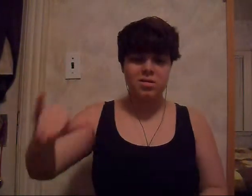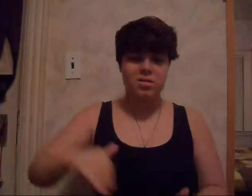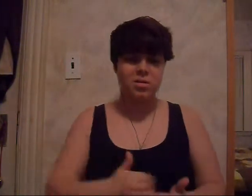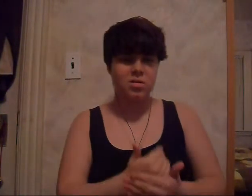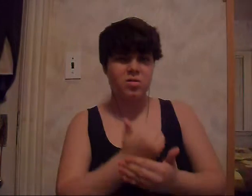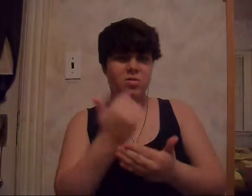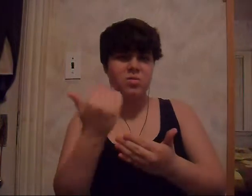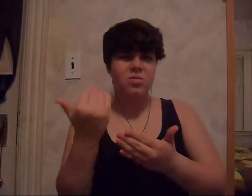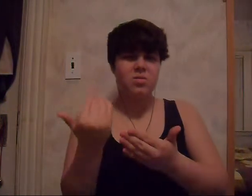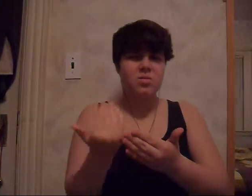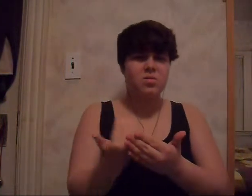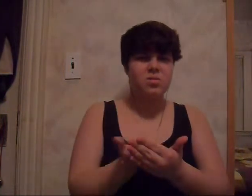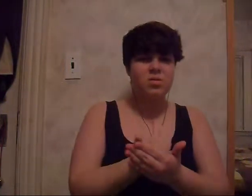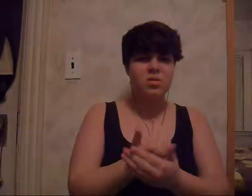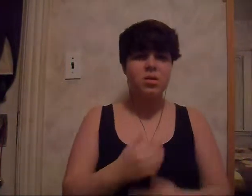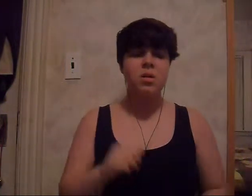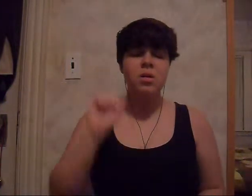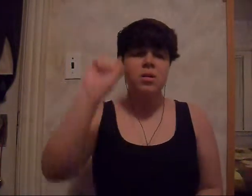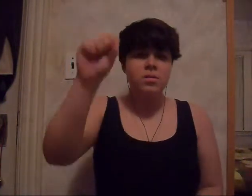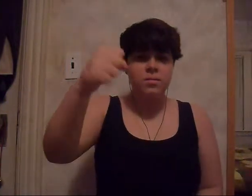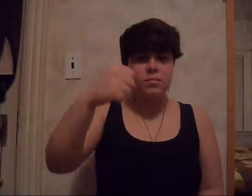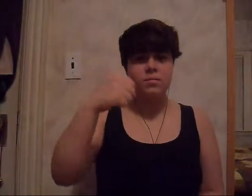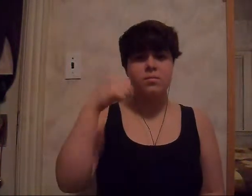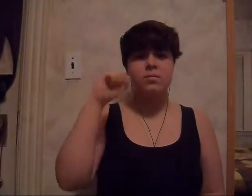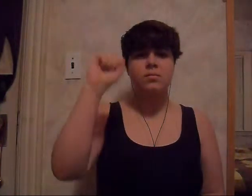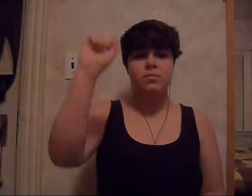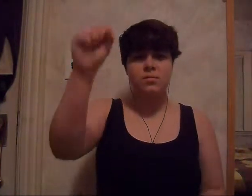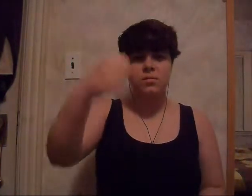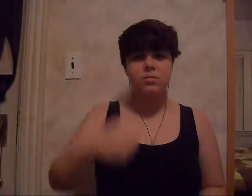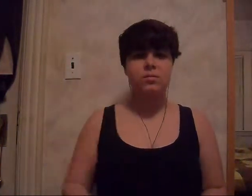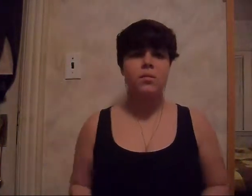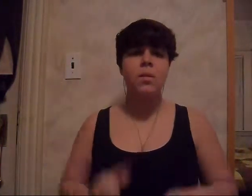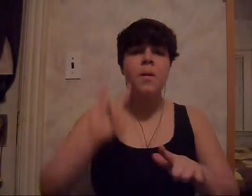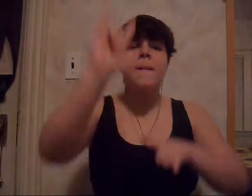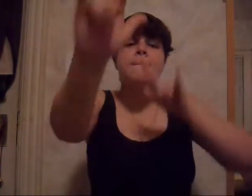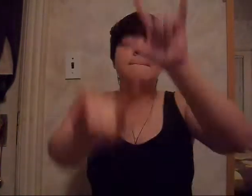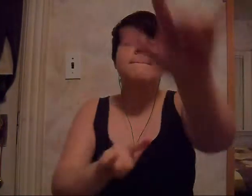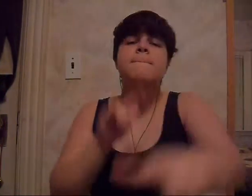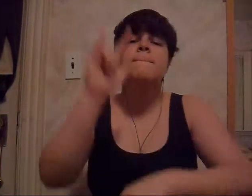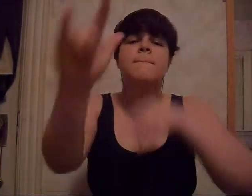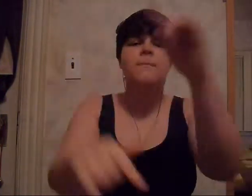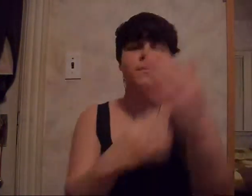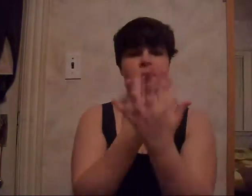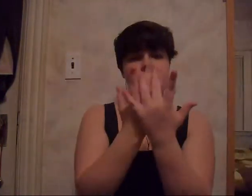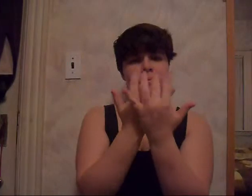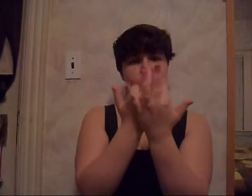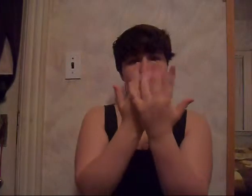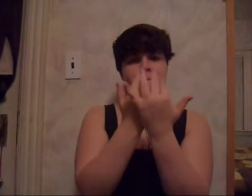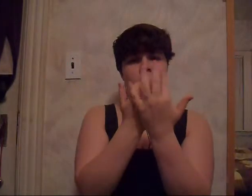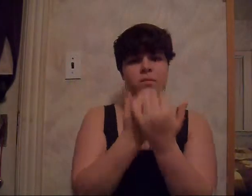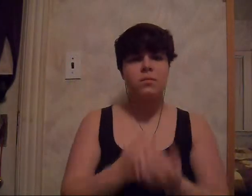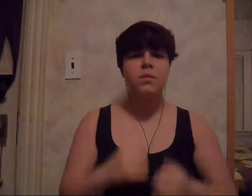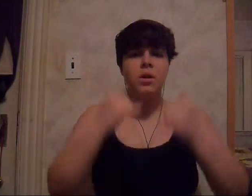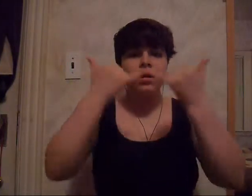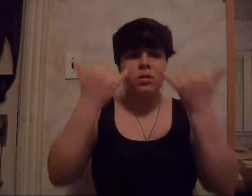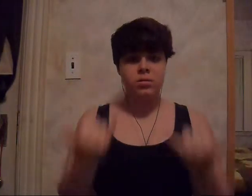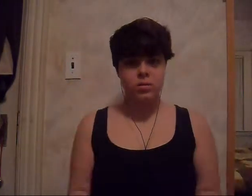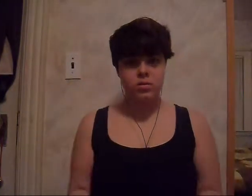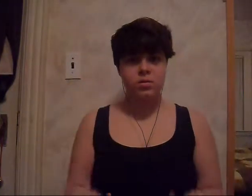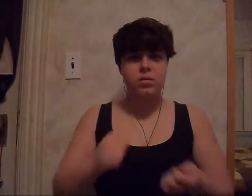I loved you with the fire and now